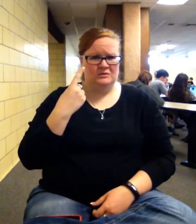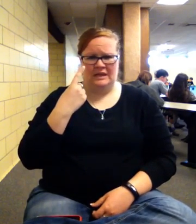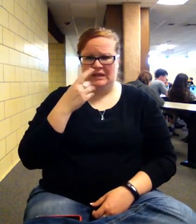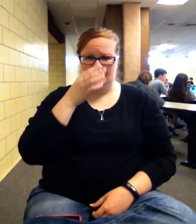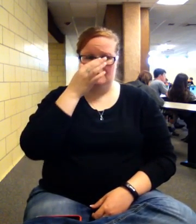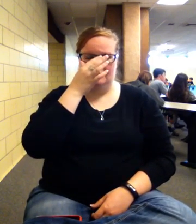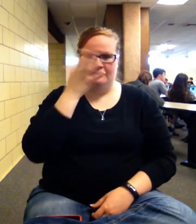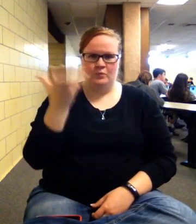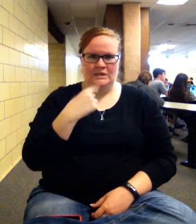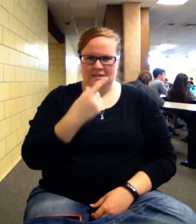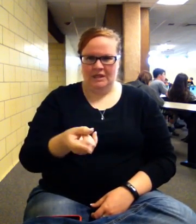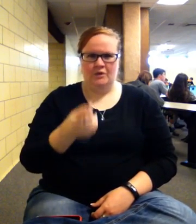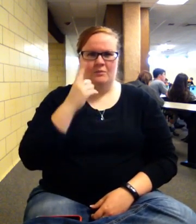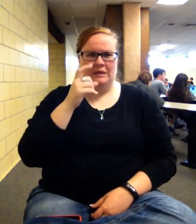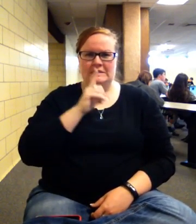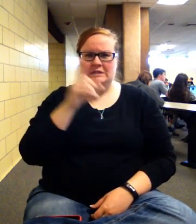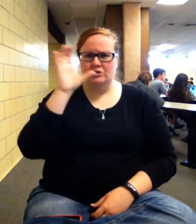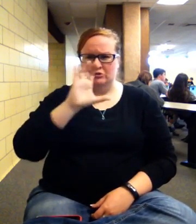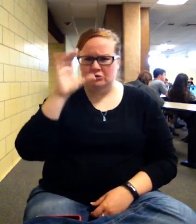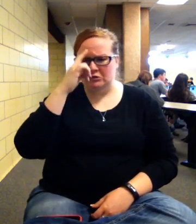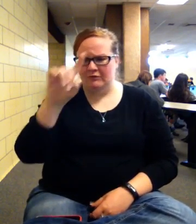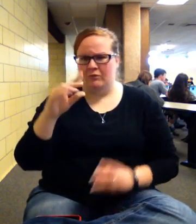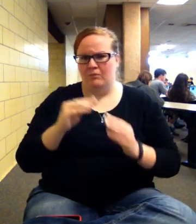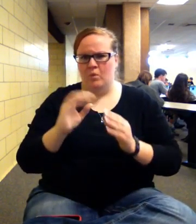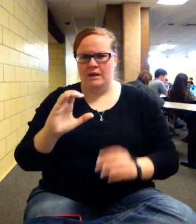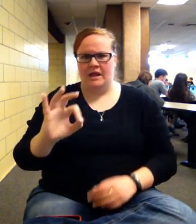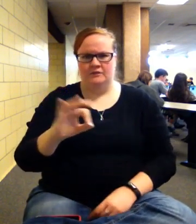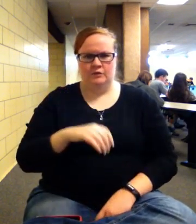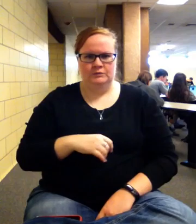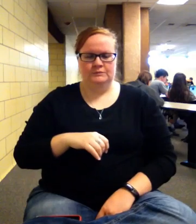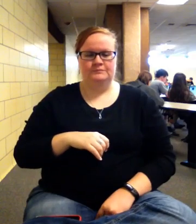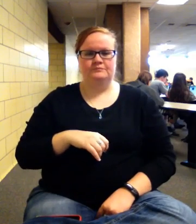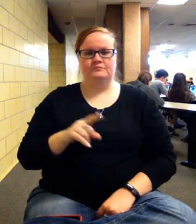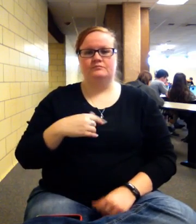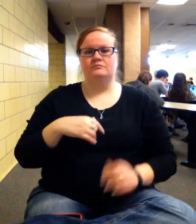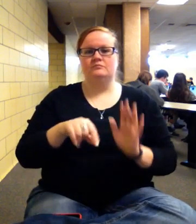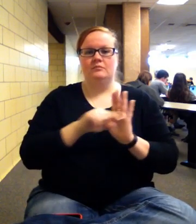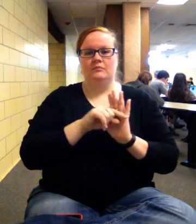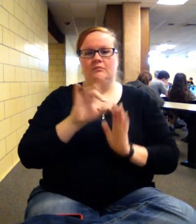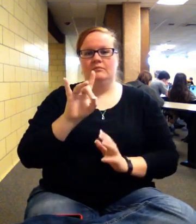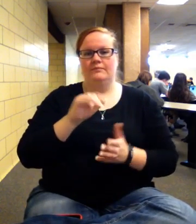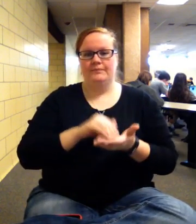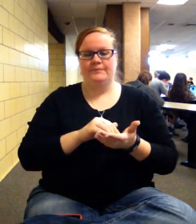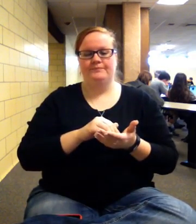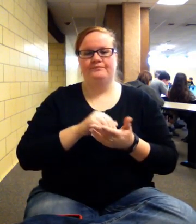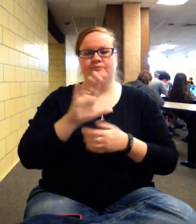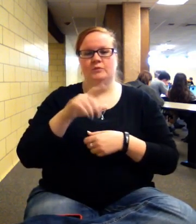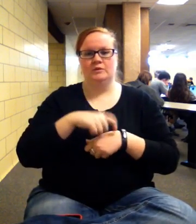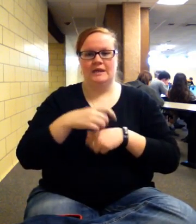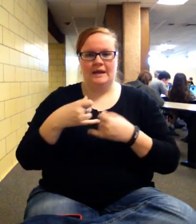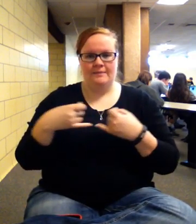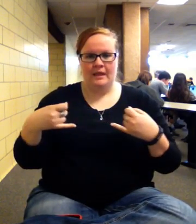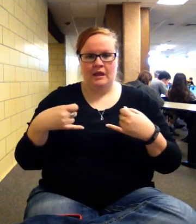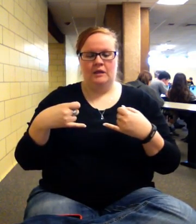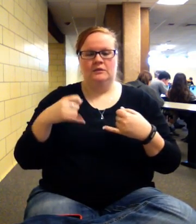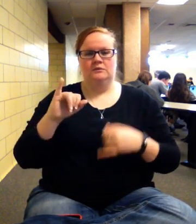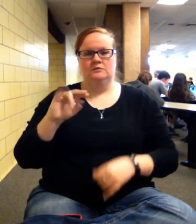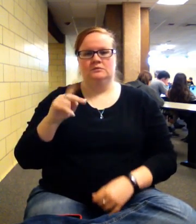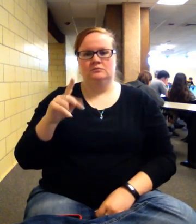tell it. It's searching for more cash flows. So you get this negative 8,000. You get your timeline input. Each of them just has a frequency of